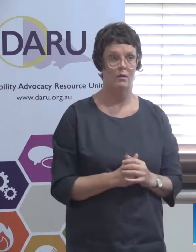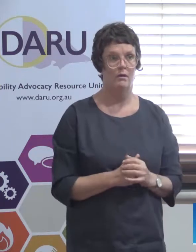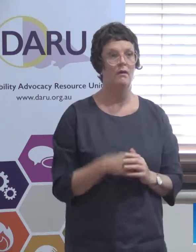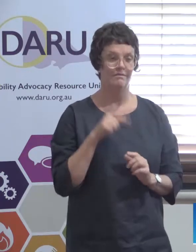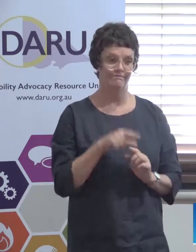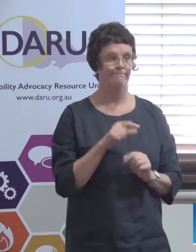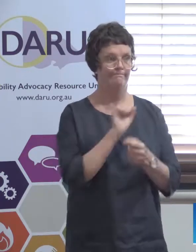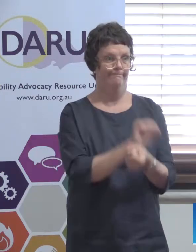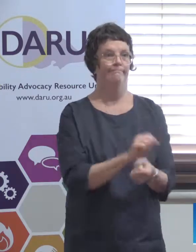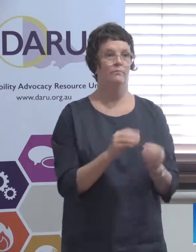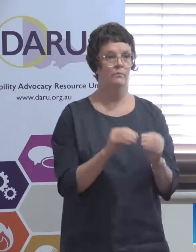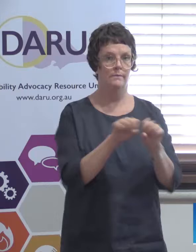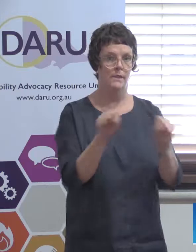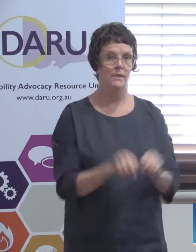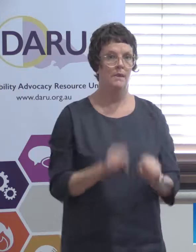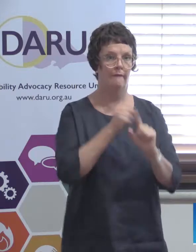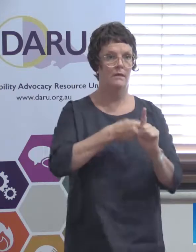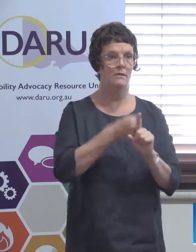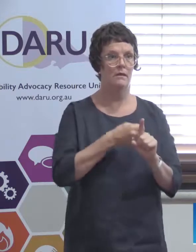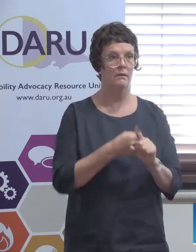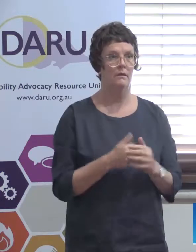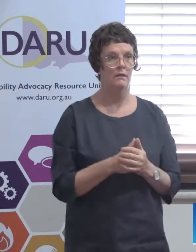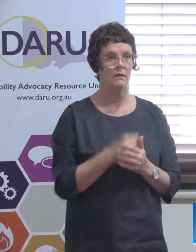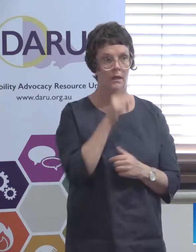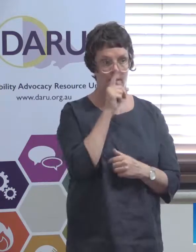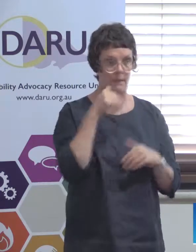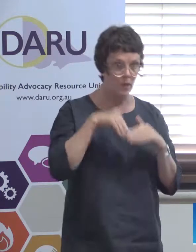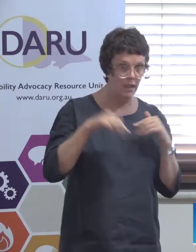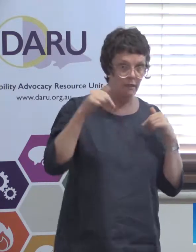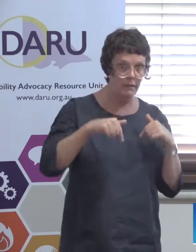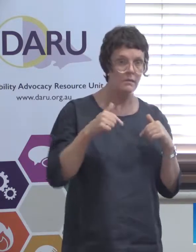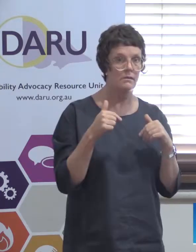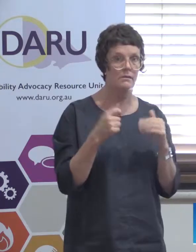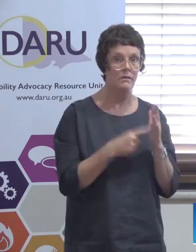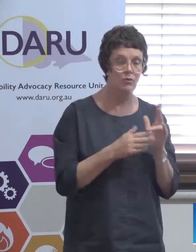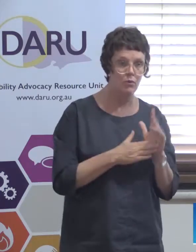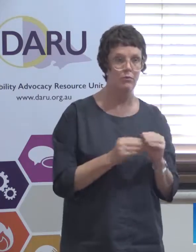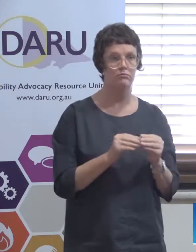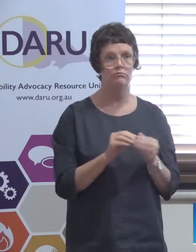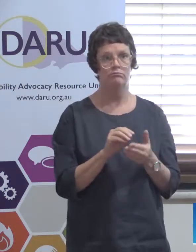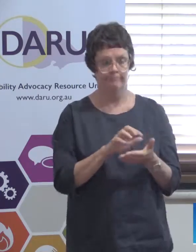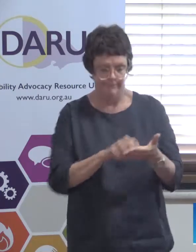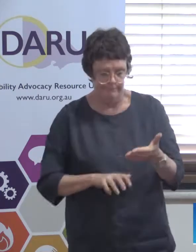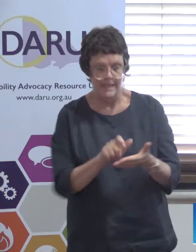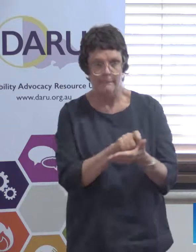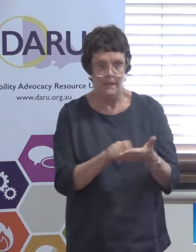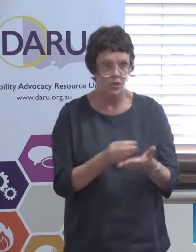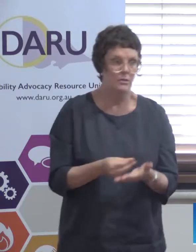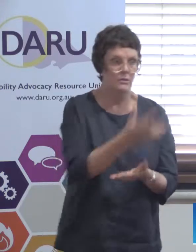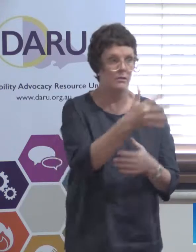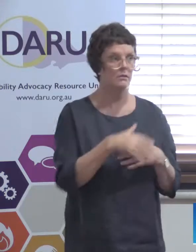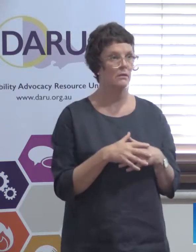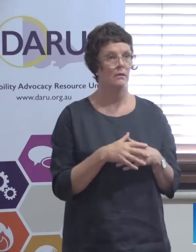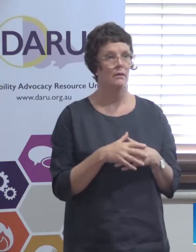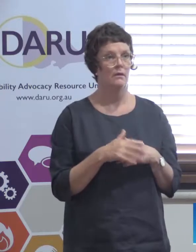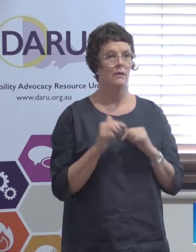advocacy it's it's the people in this room writing submissions going to hearings putting forward you know your collected stories and